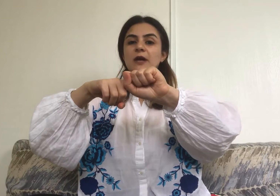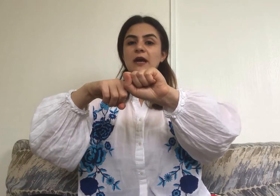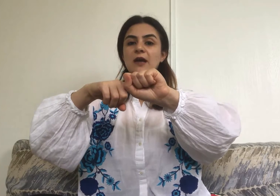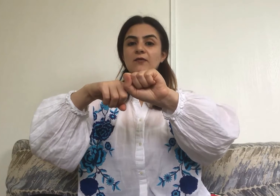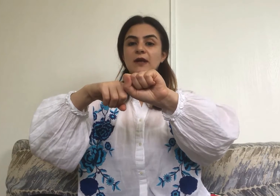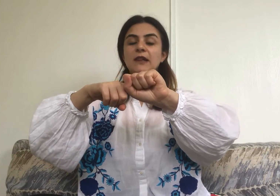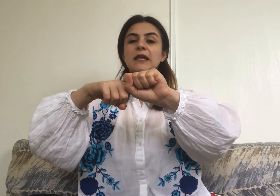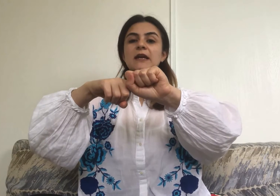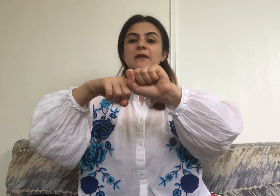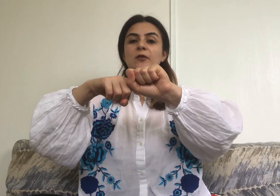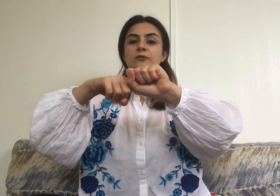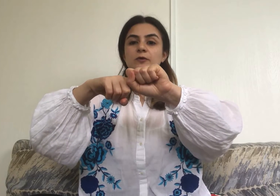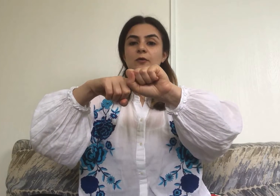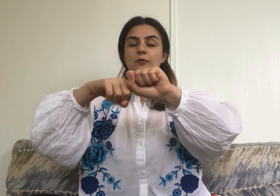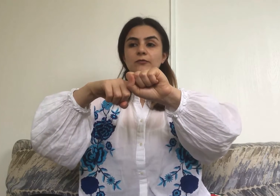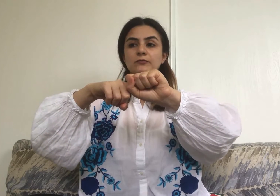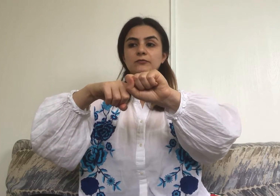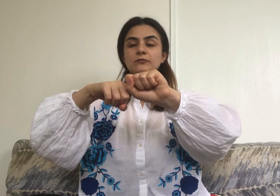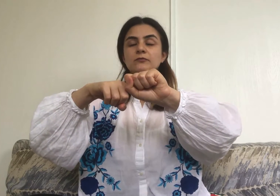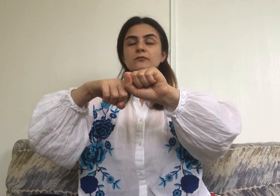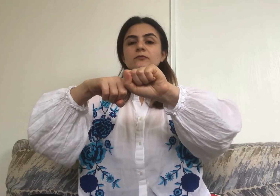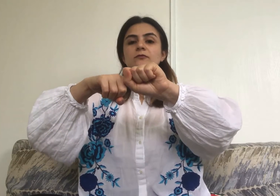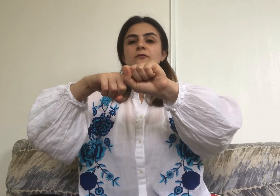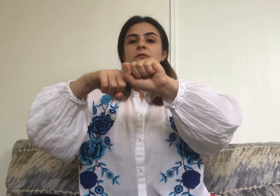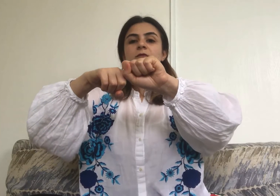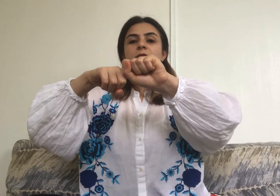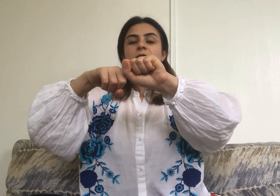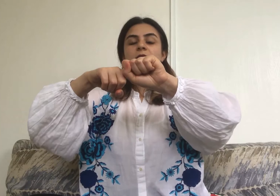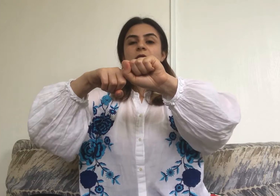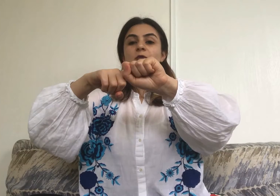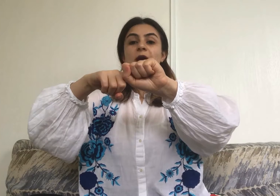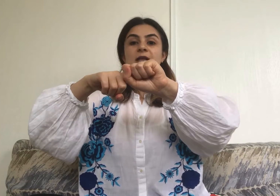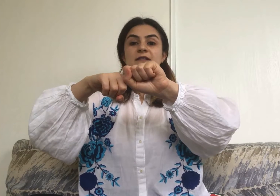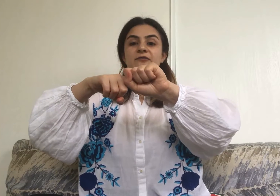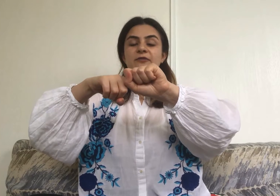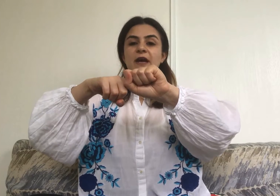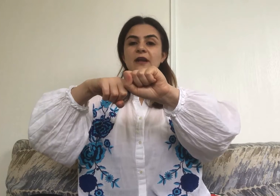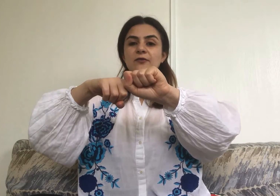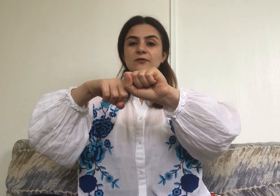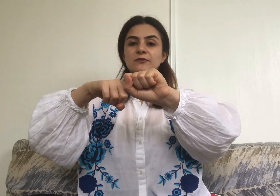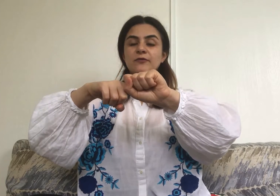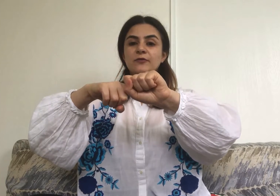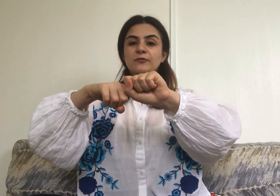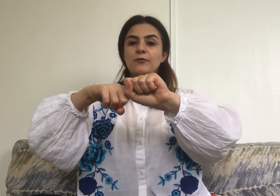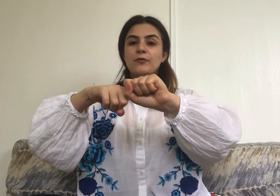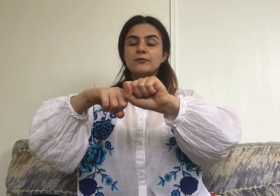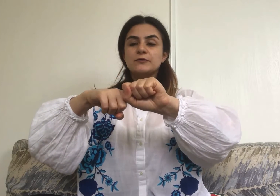we have, and letting those go. Your hands are fighting those fearful thoughts.